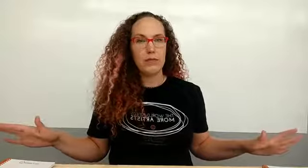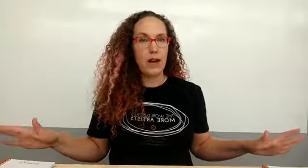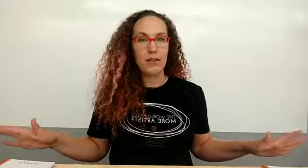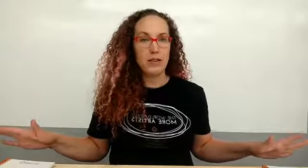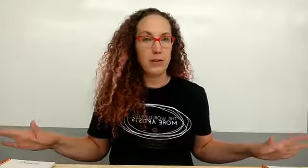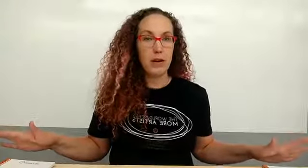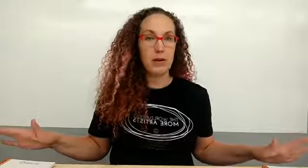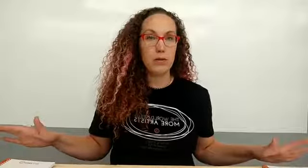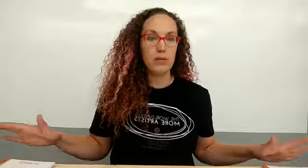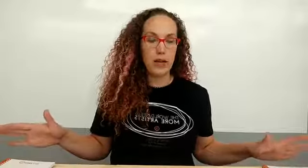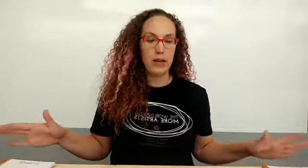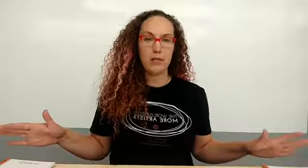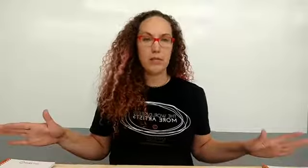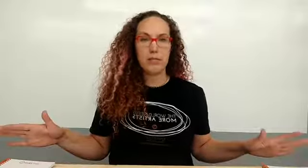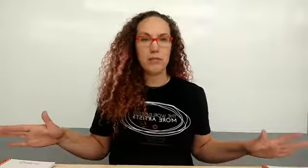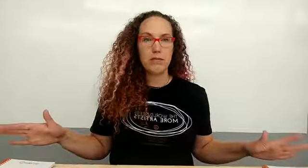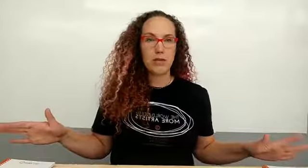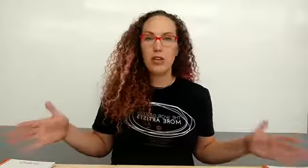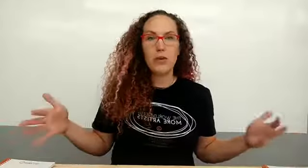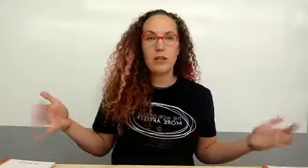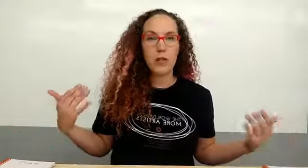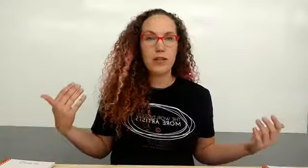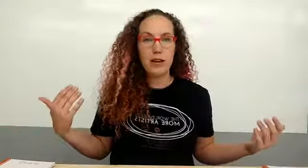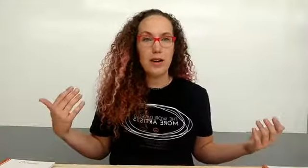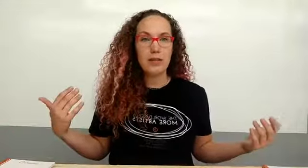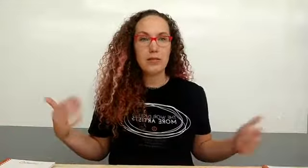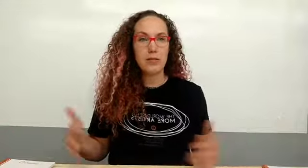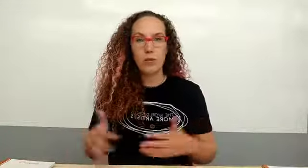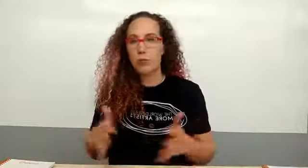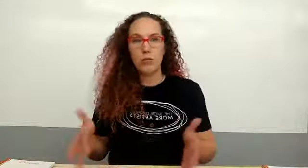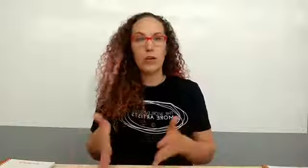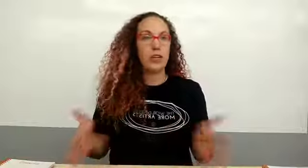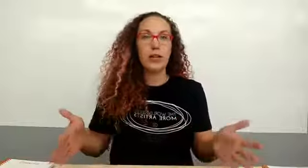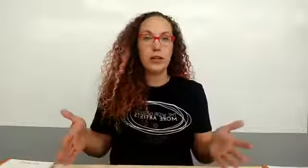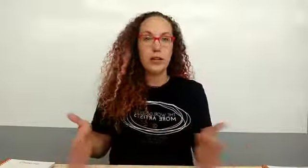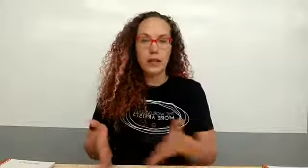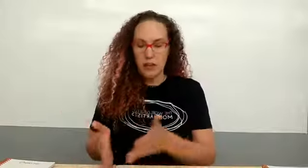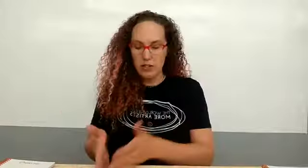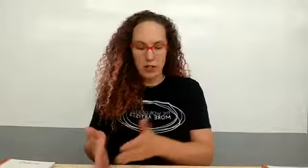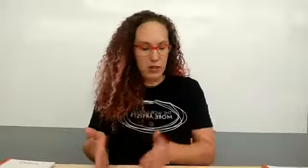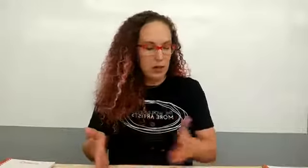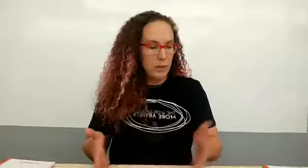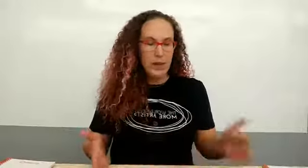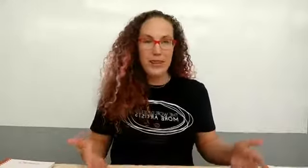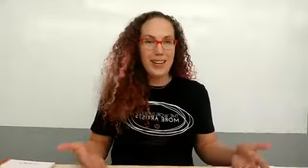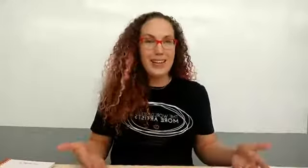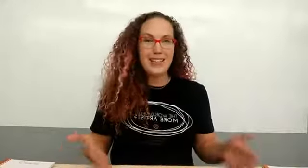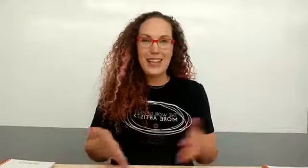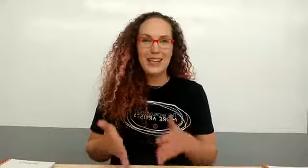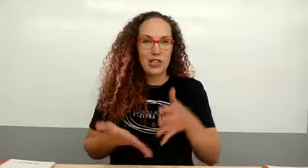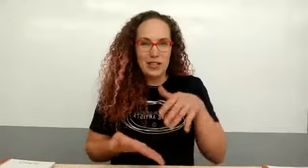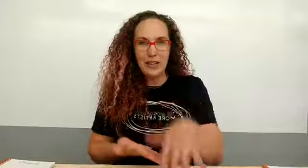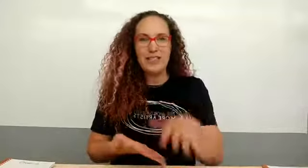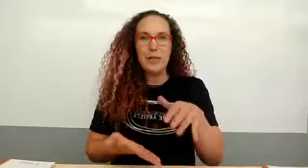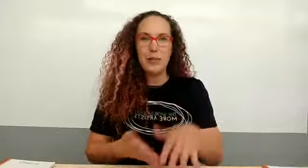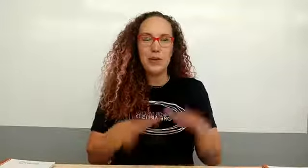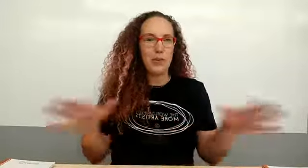five days in a row like the only one that's bored is us we're we're good i mean so the the kids they can just delve deeper or